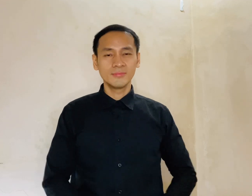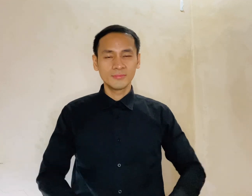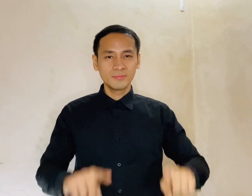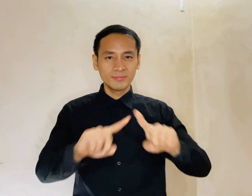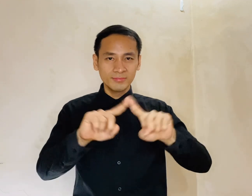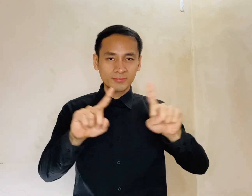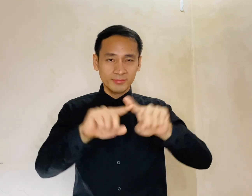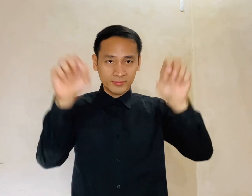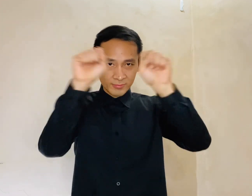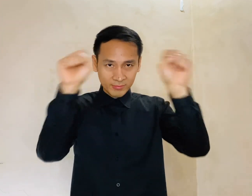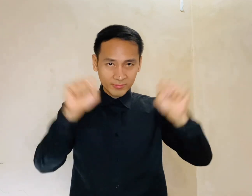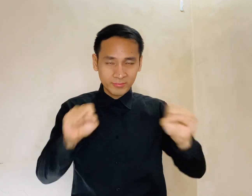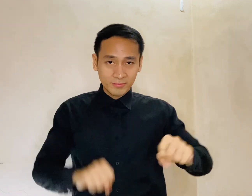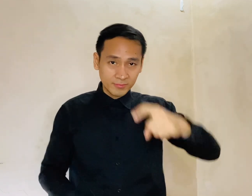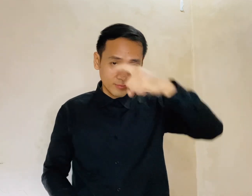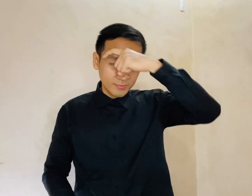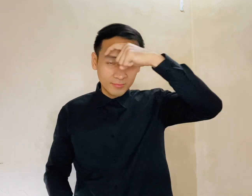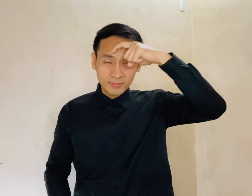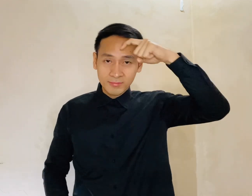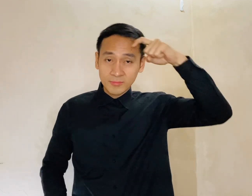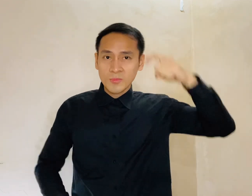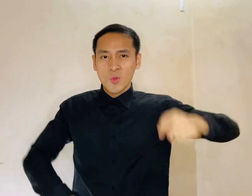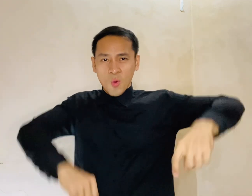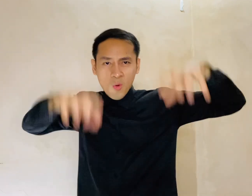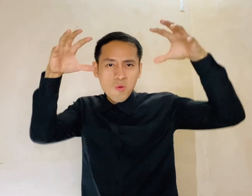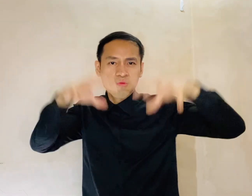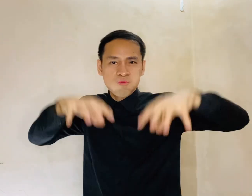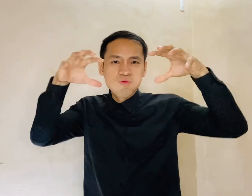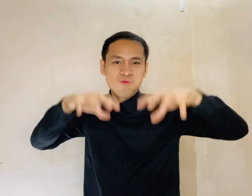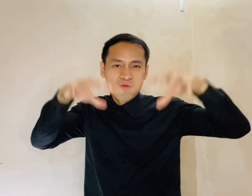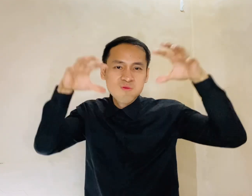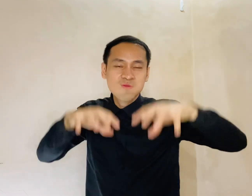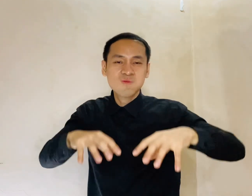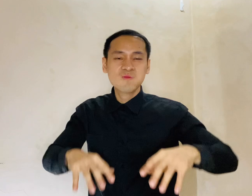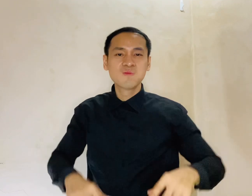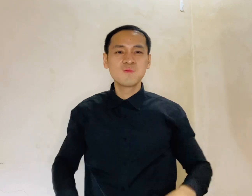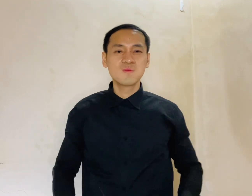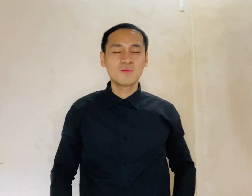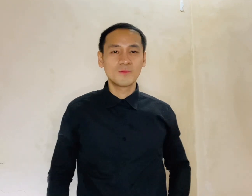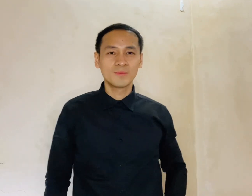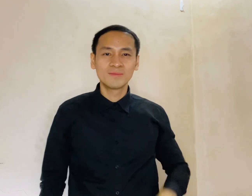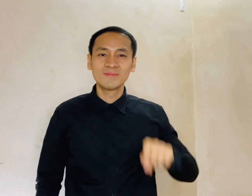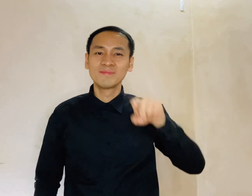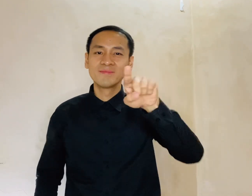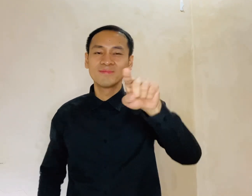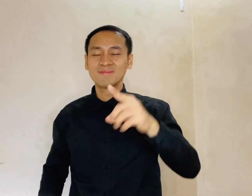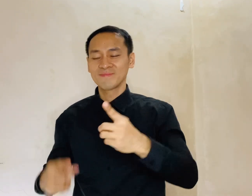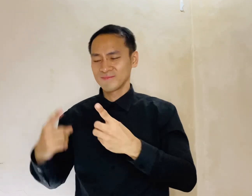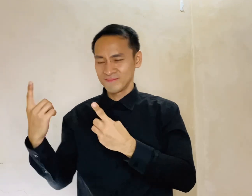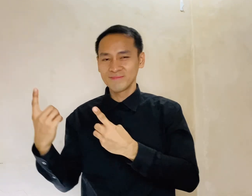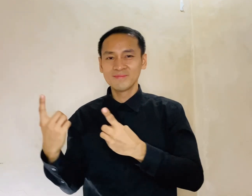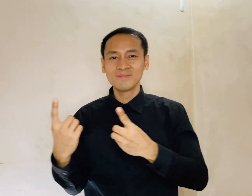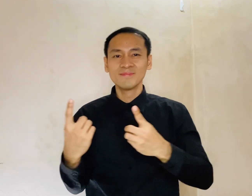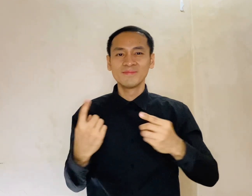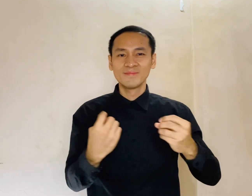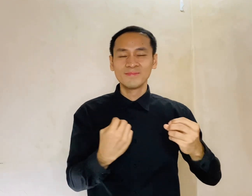Winter, spring, summer or fall Yeah, you got to do